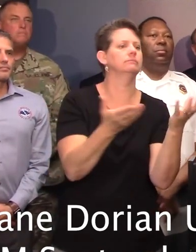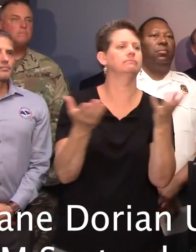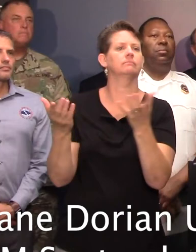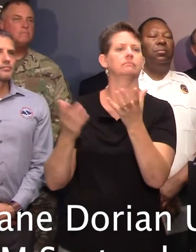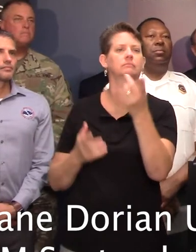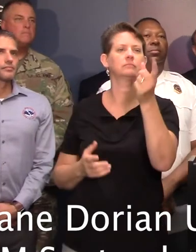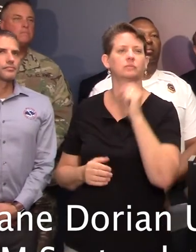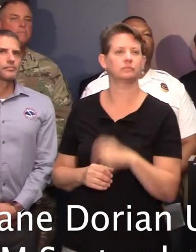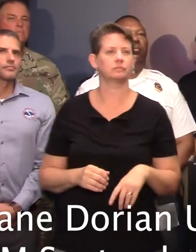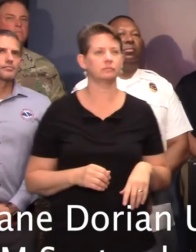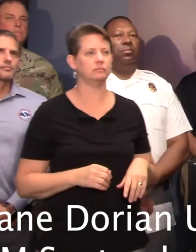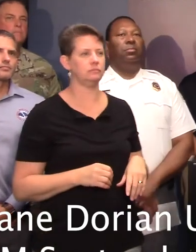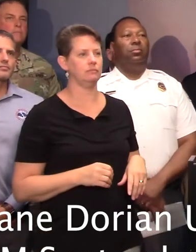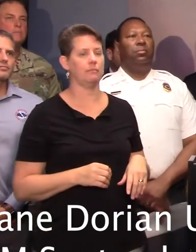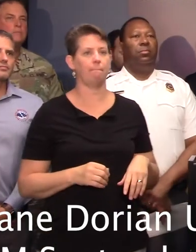What's...